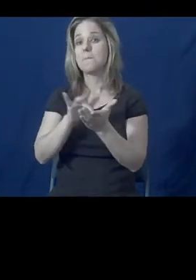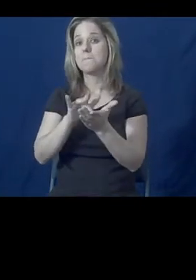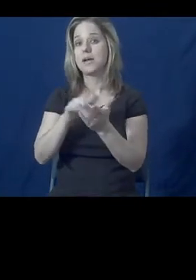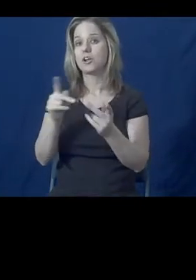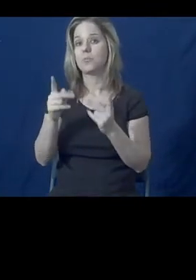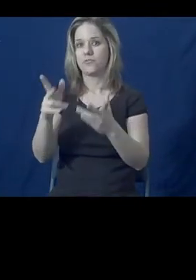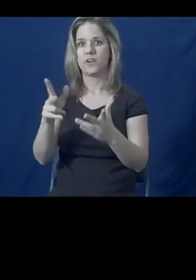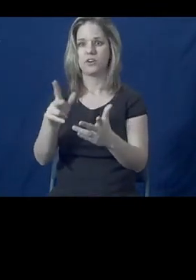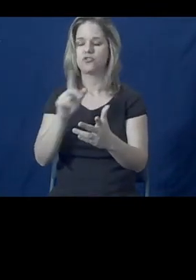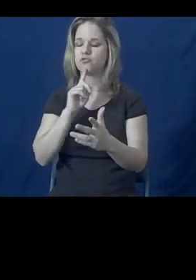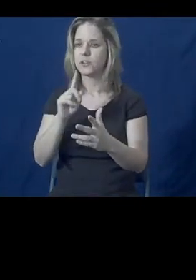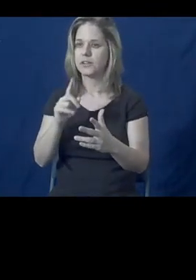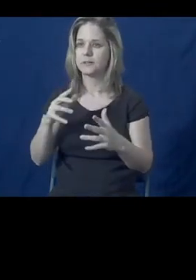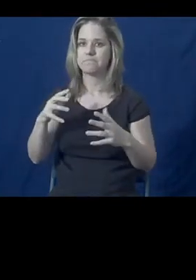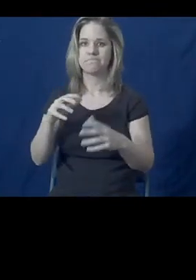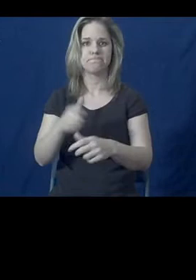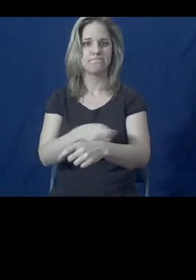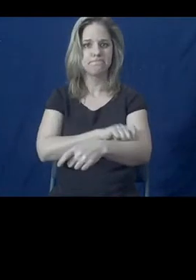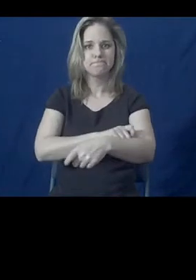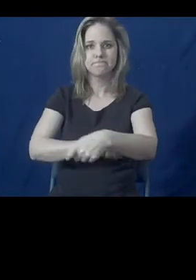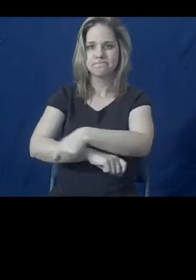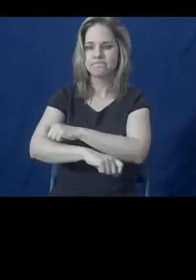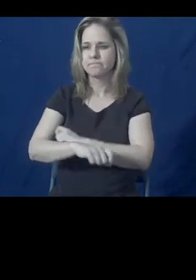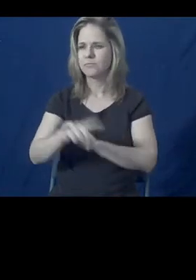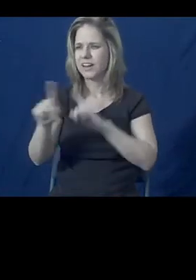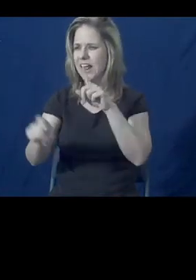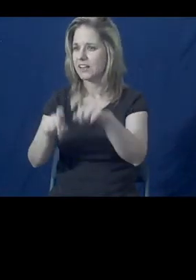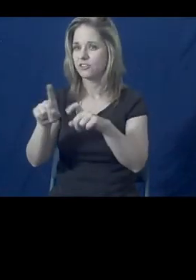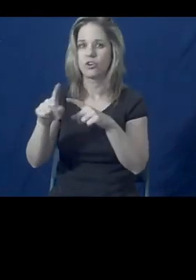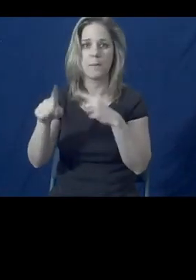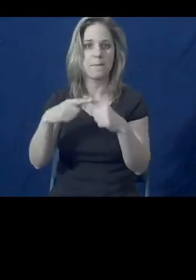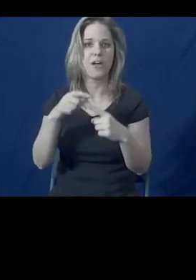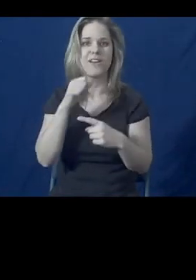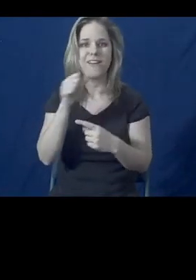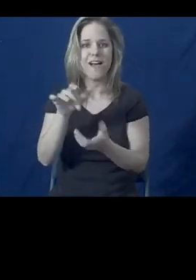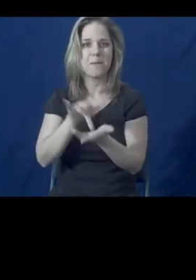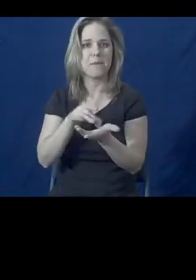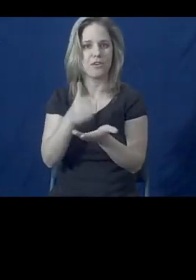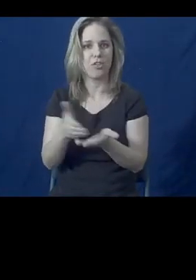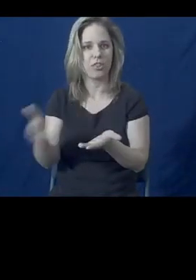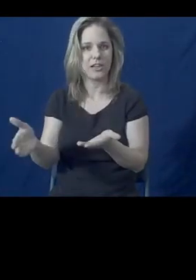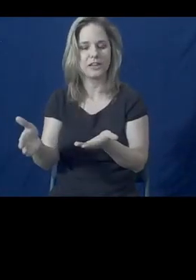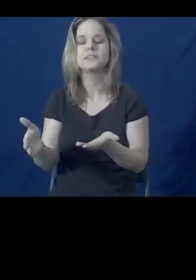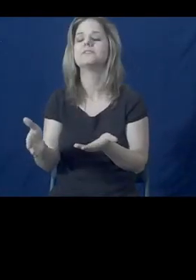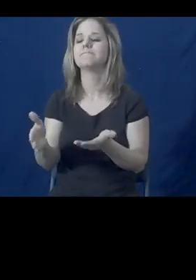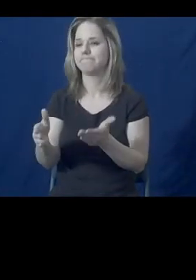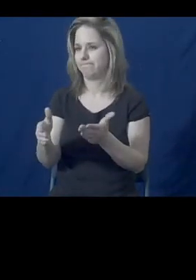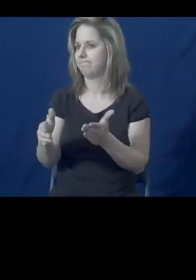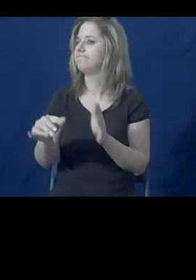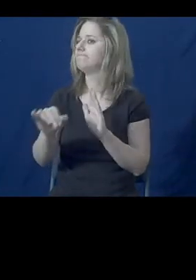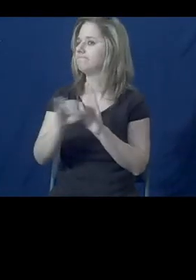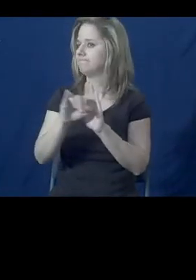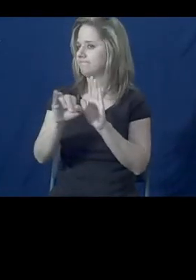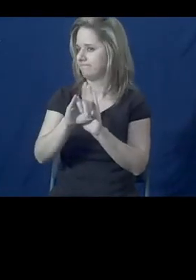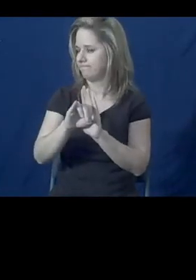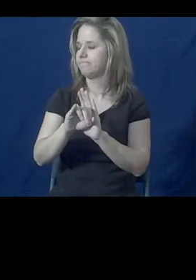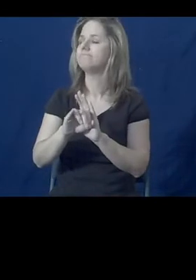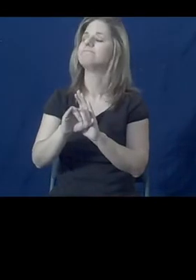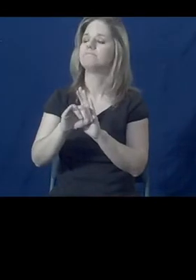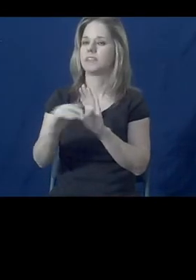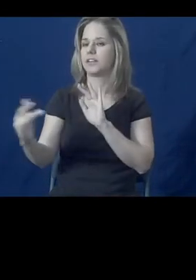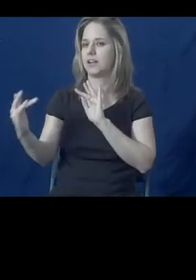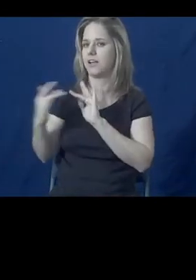in asking about non-medical issues, that person was able to get to us. And from that initial interview